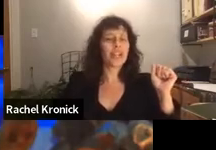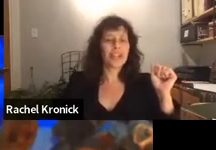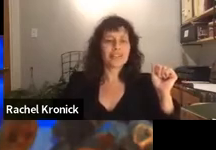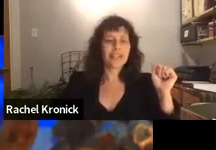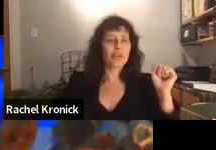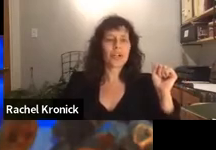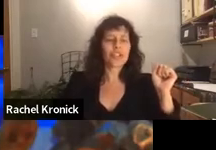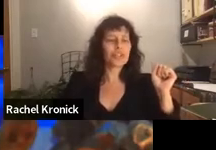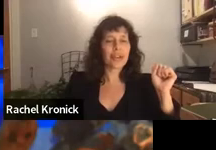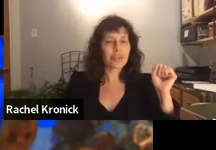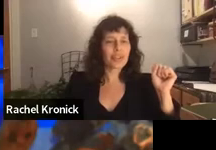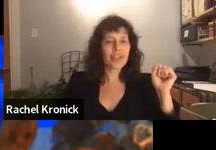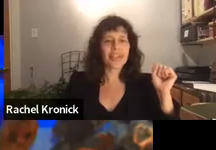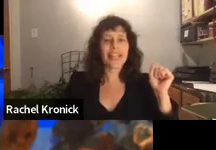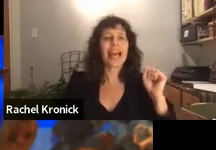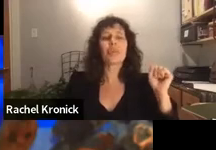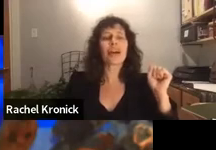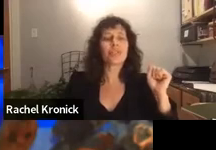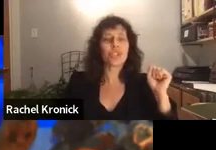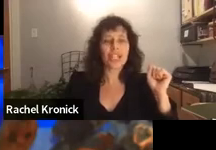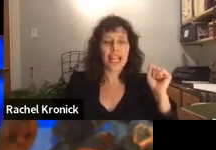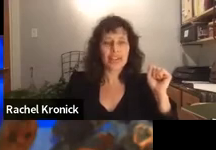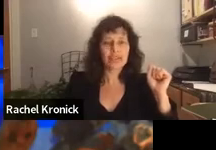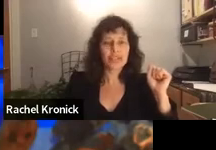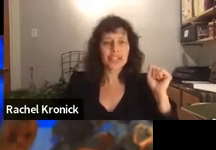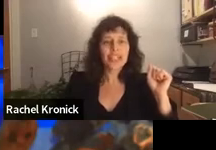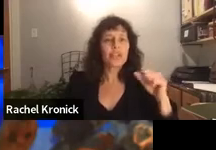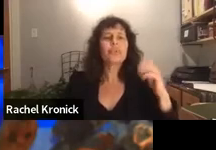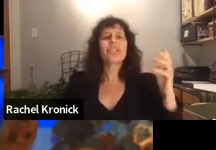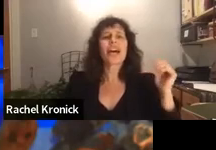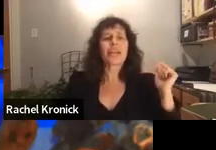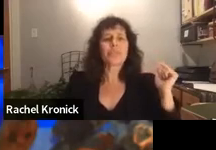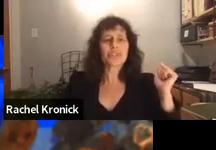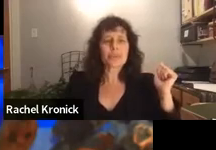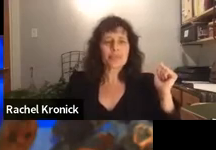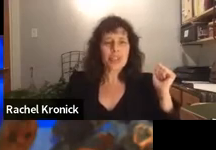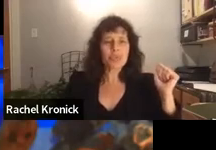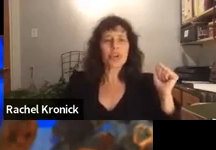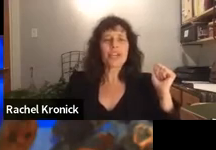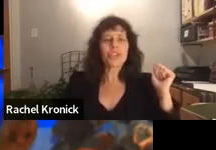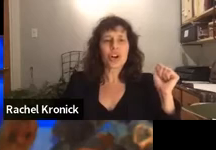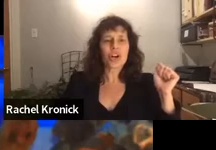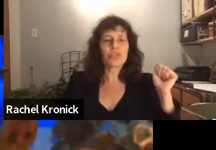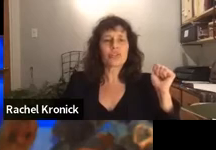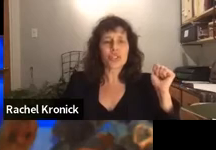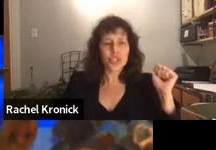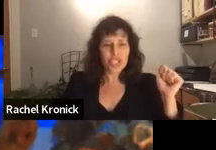free. They want to do everything. They can help have a good life. Three times they pray to God for a good